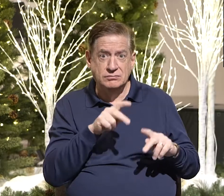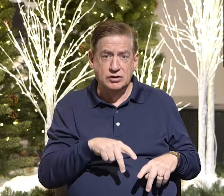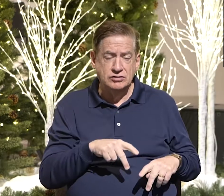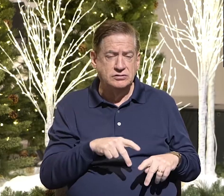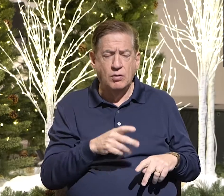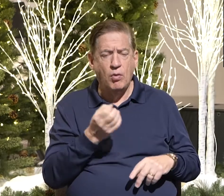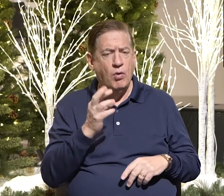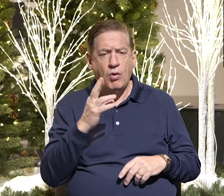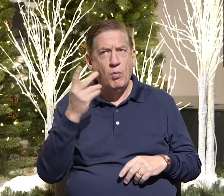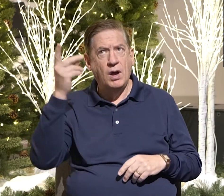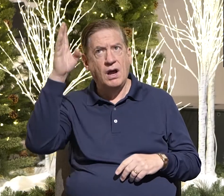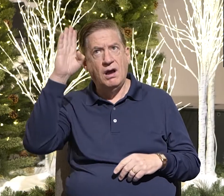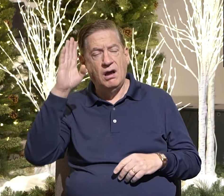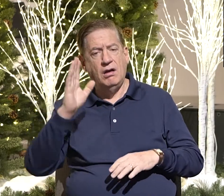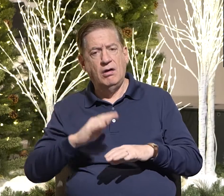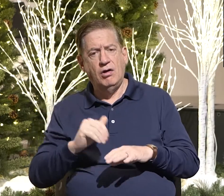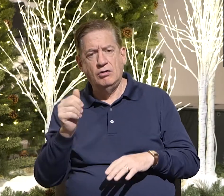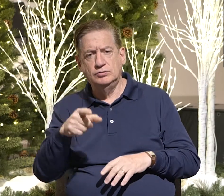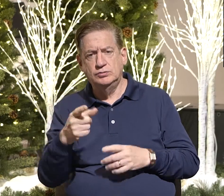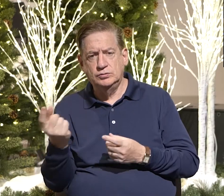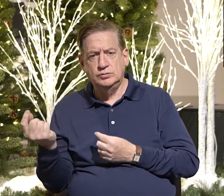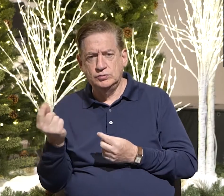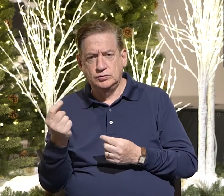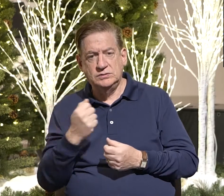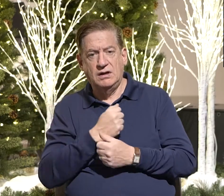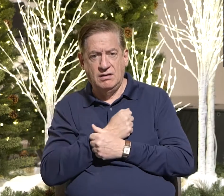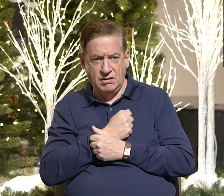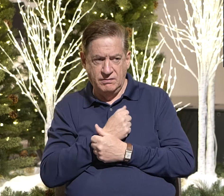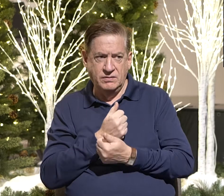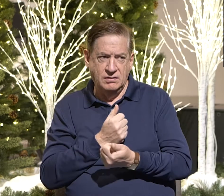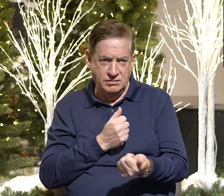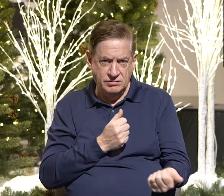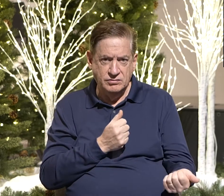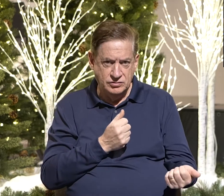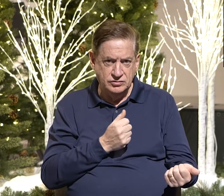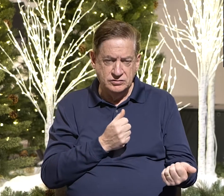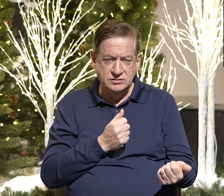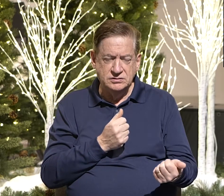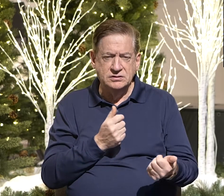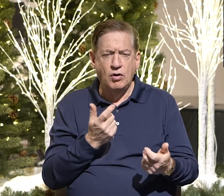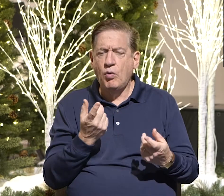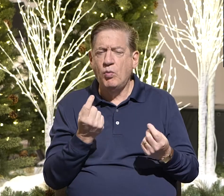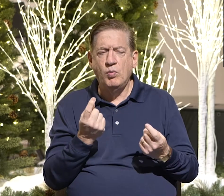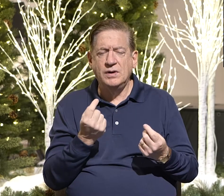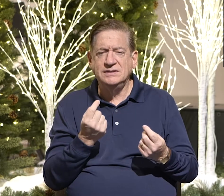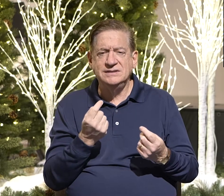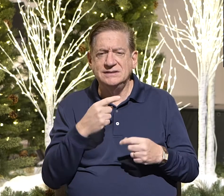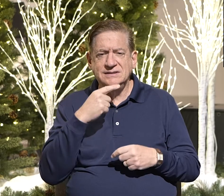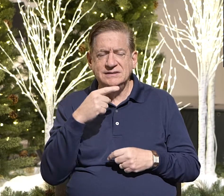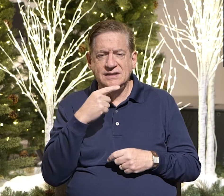What God calls you to do, which is to love others. Because it looks the same.